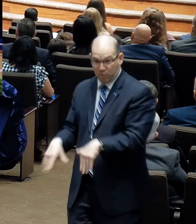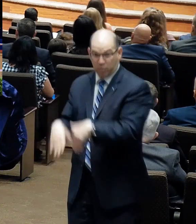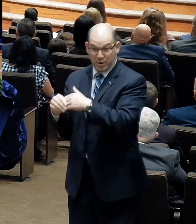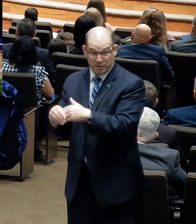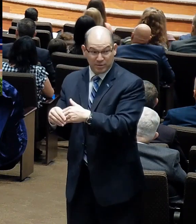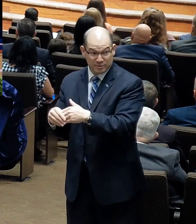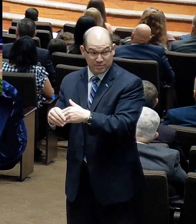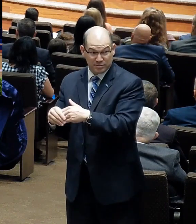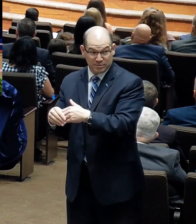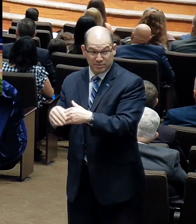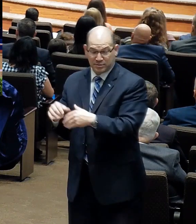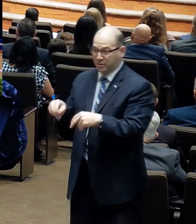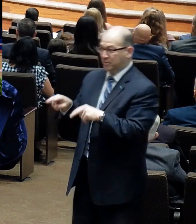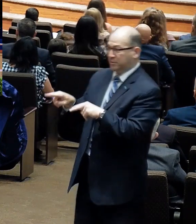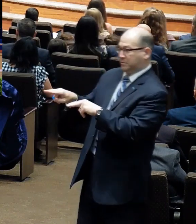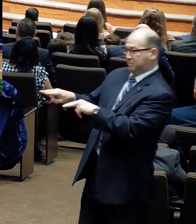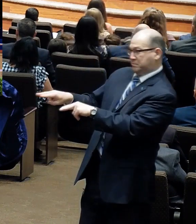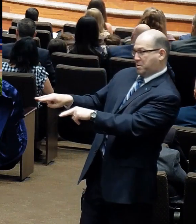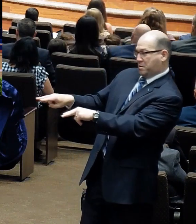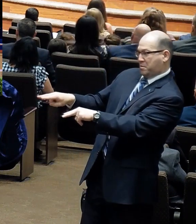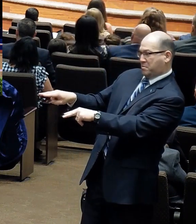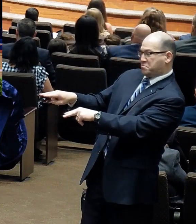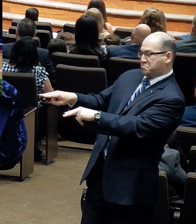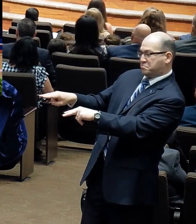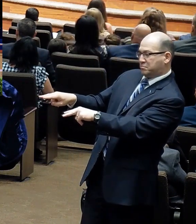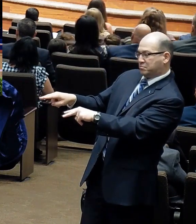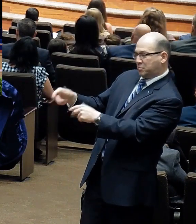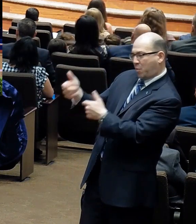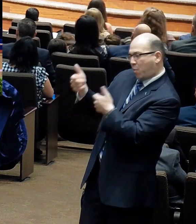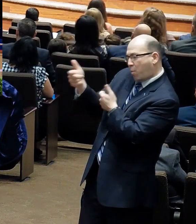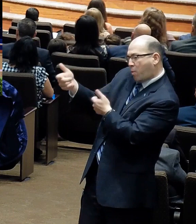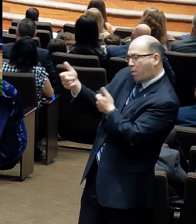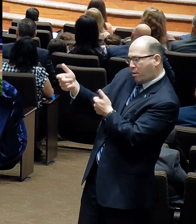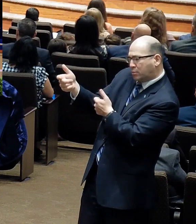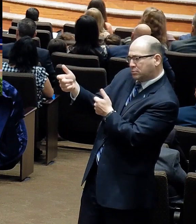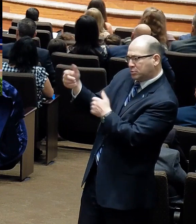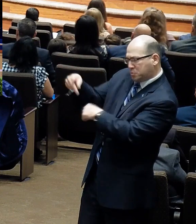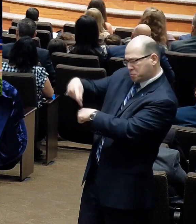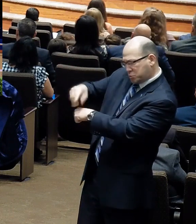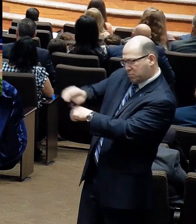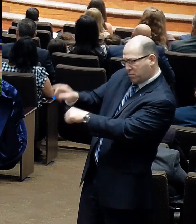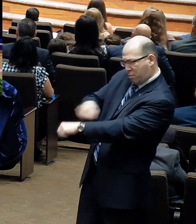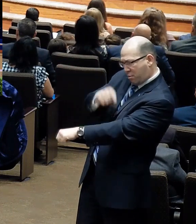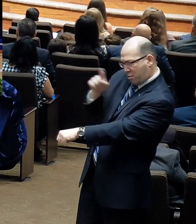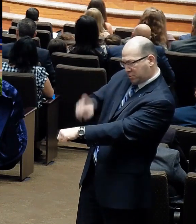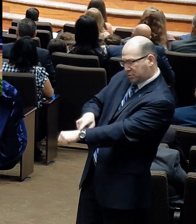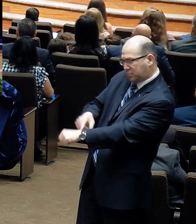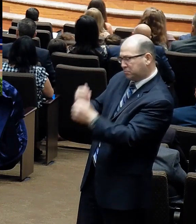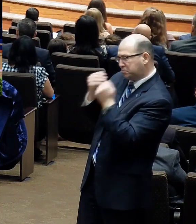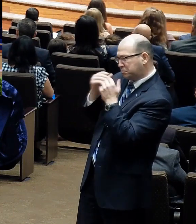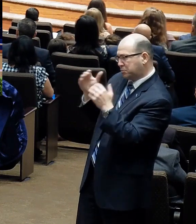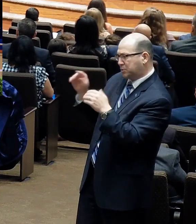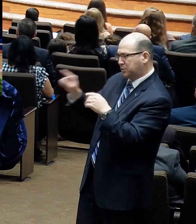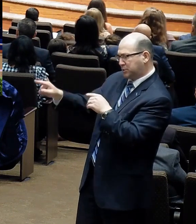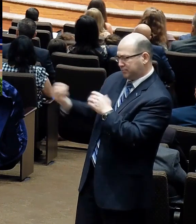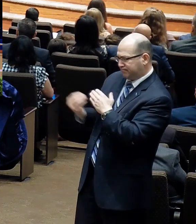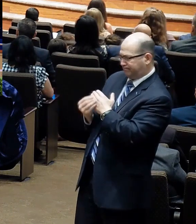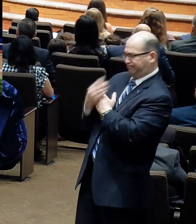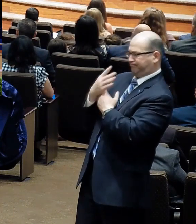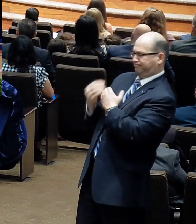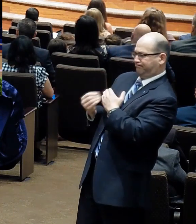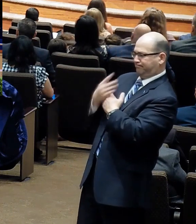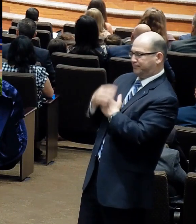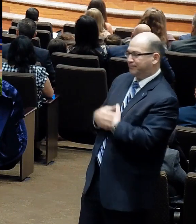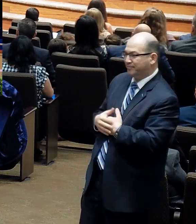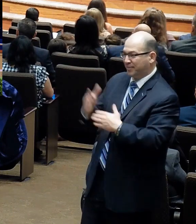afar. And in recent years, I've had the privilege to get a little closer and be influenced by his life and ministry. And I'm thankful for that. And so happy anniversary to